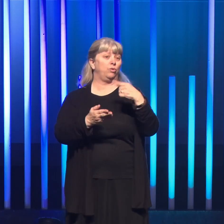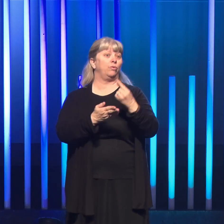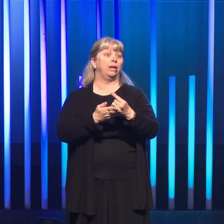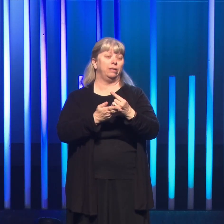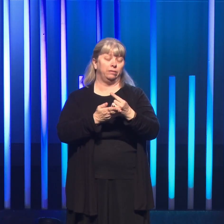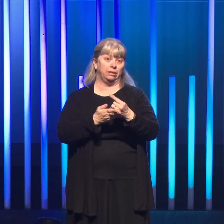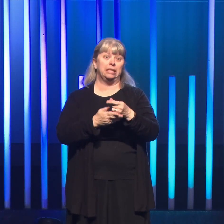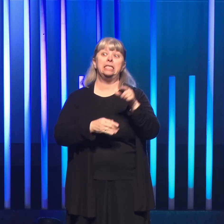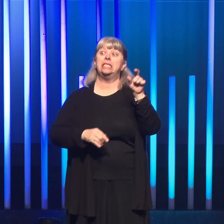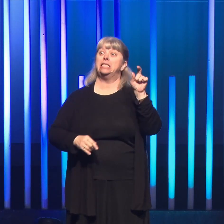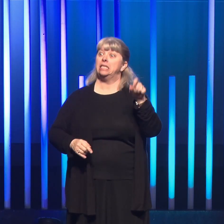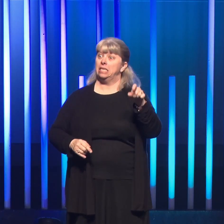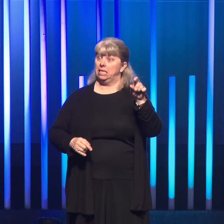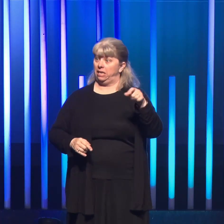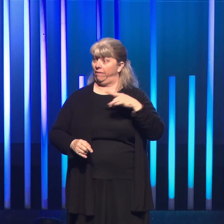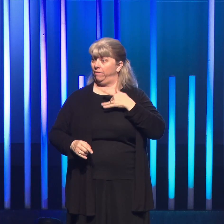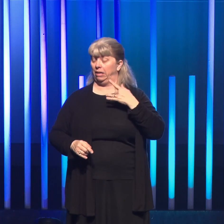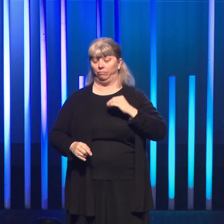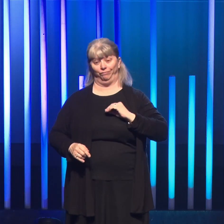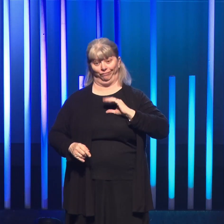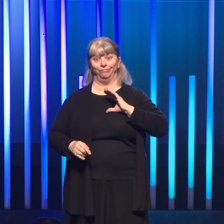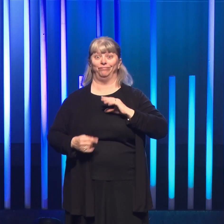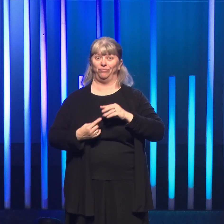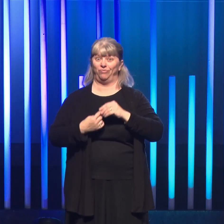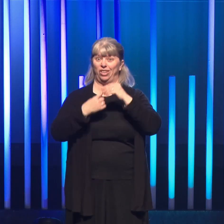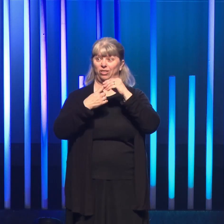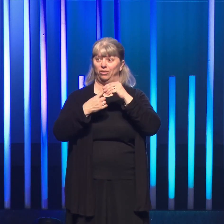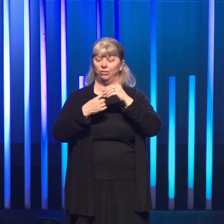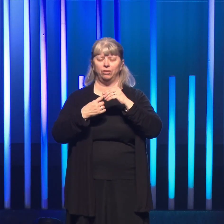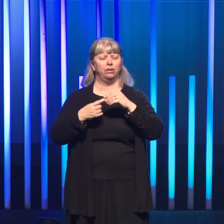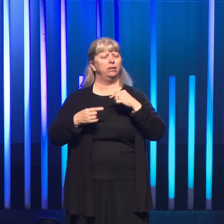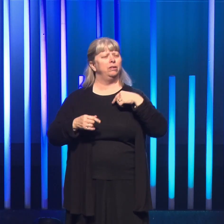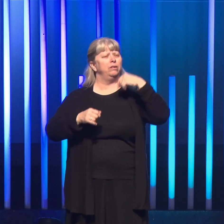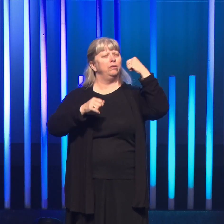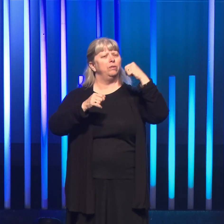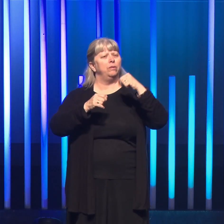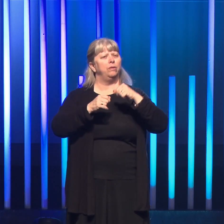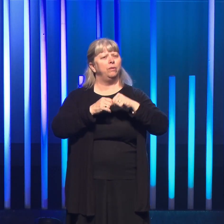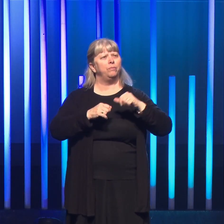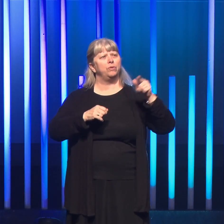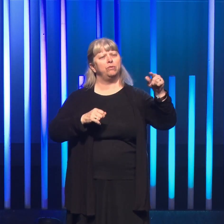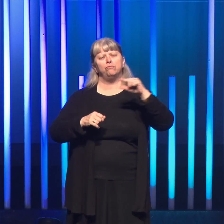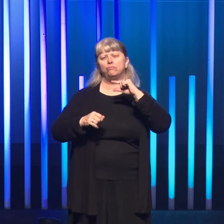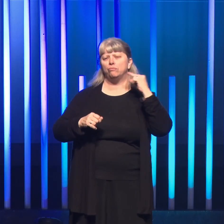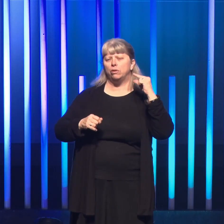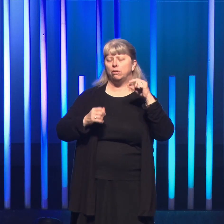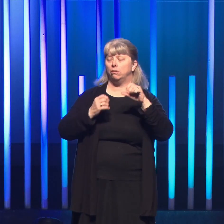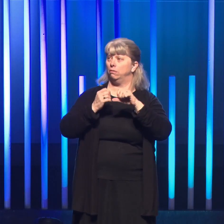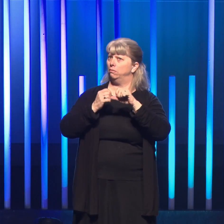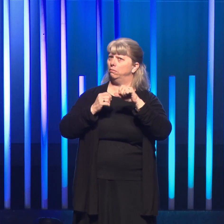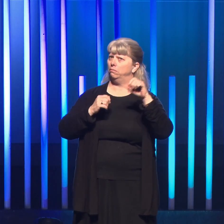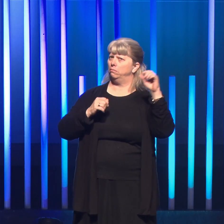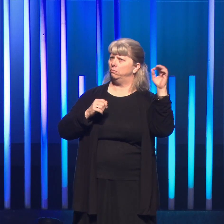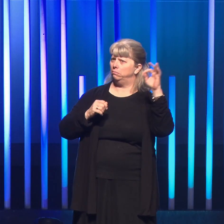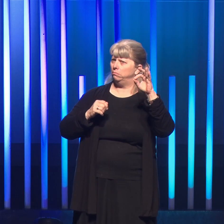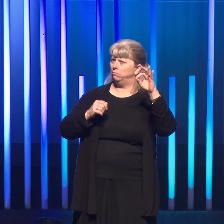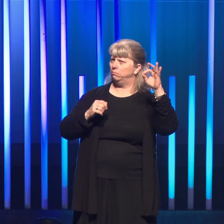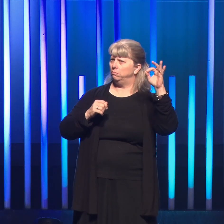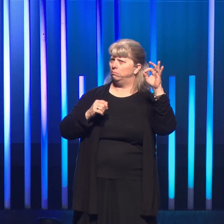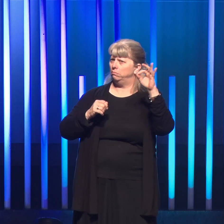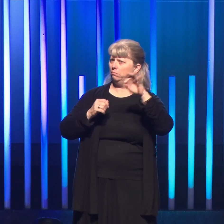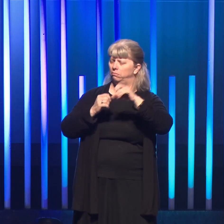was in need of feeling special. And I remember the priest talking for a long, long